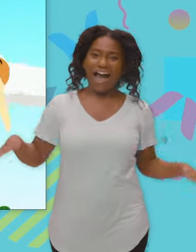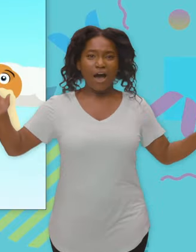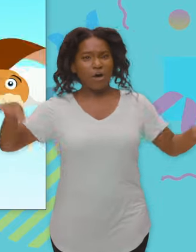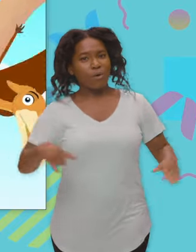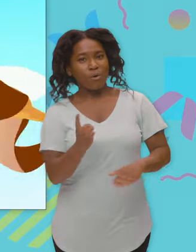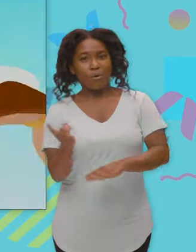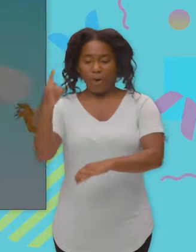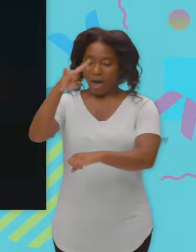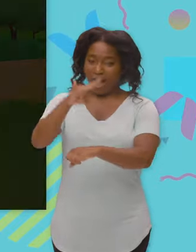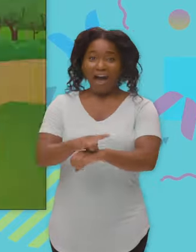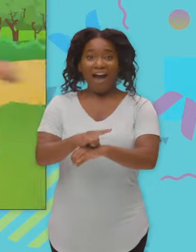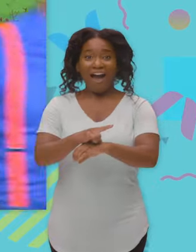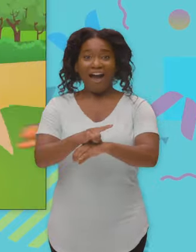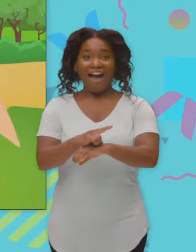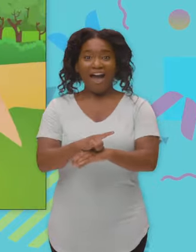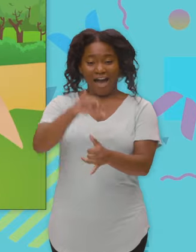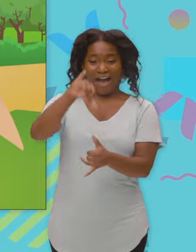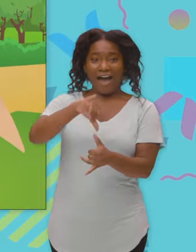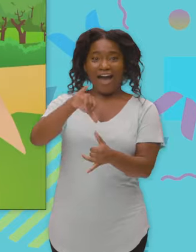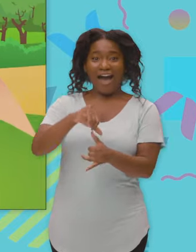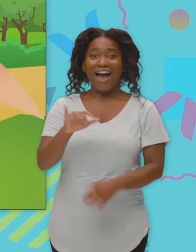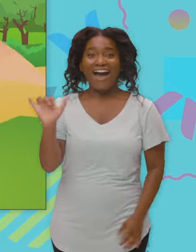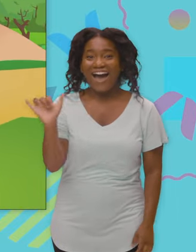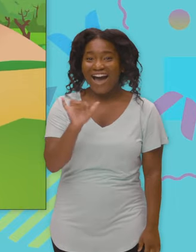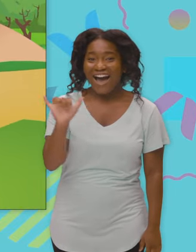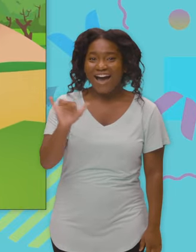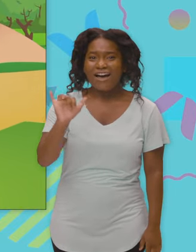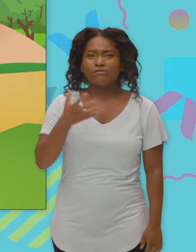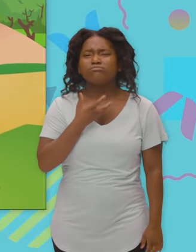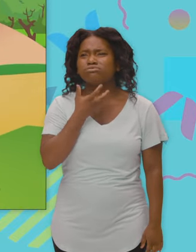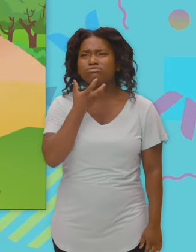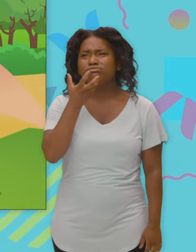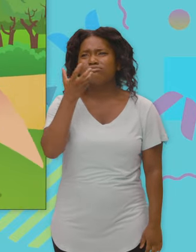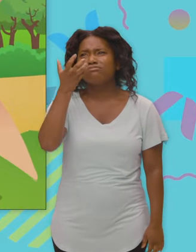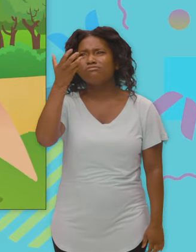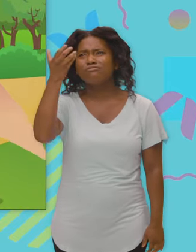up straight on the ground, they would be as tall as a giraffe.